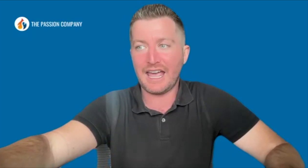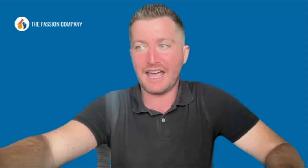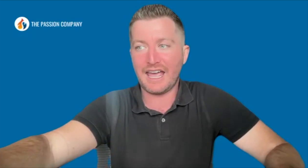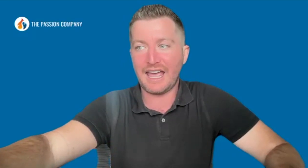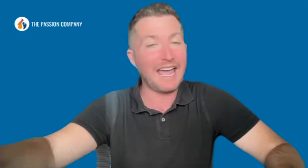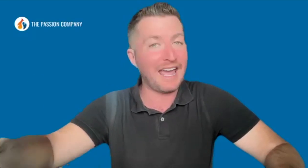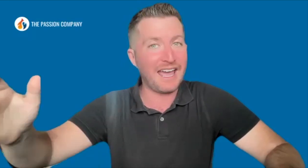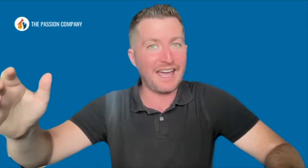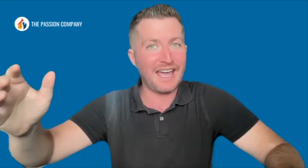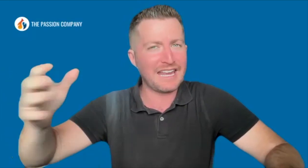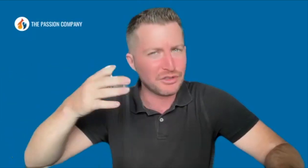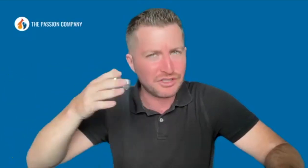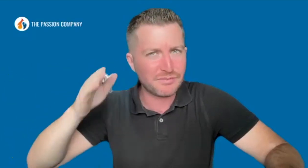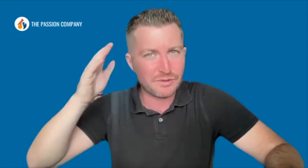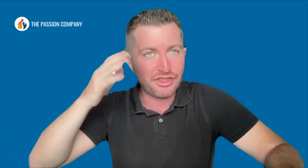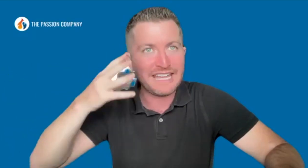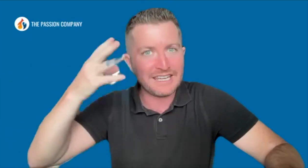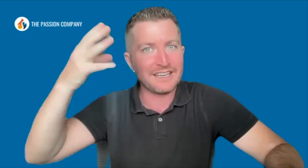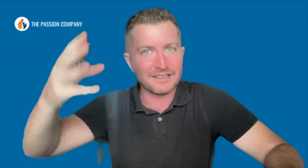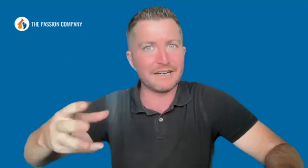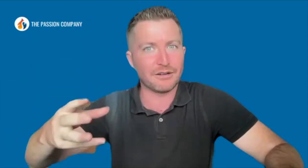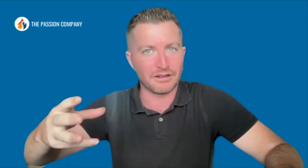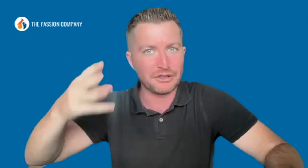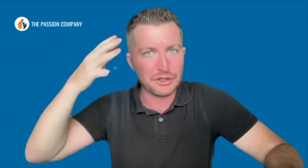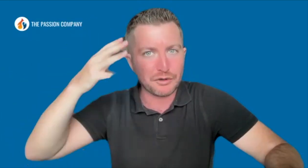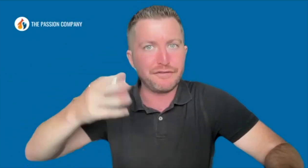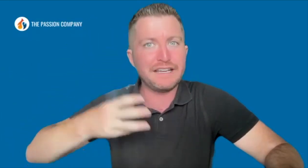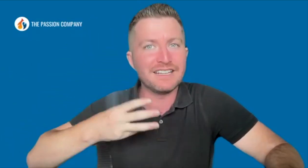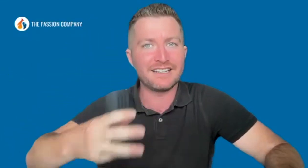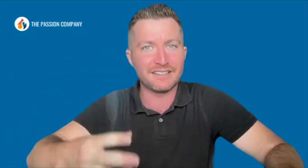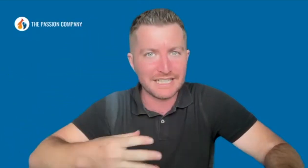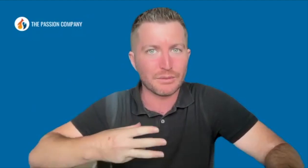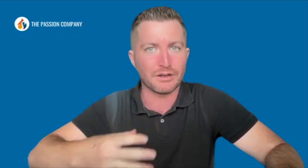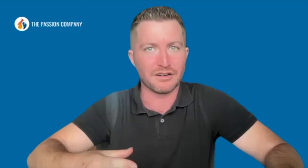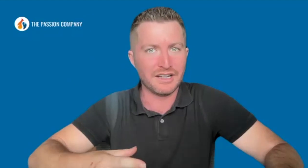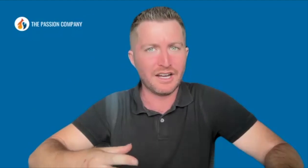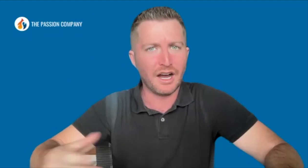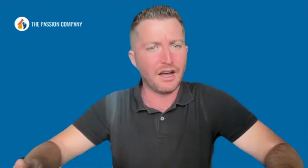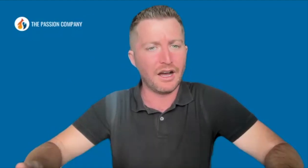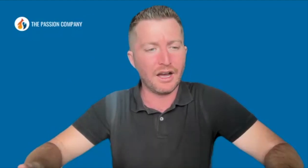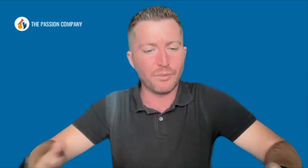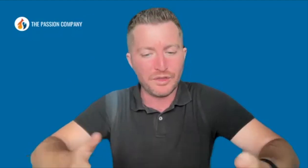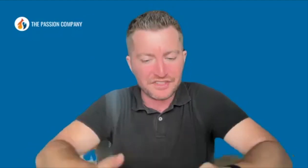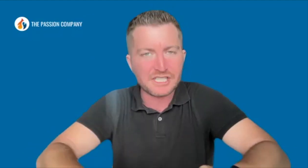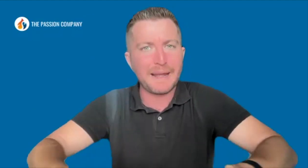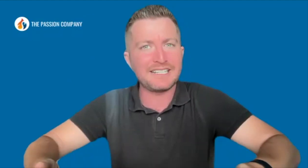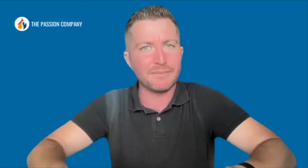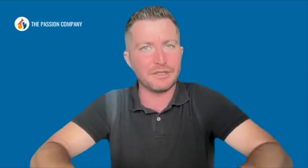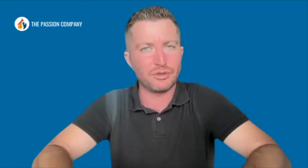You're And you're thinking clearer. You're feeling clearer with the space in between.